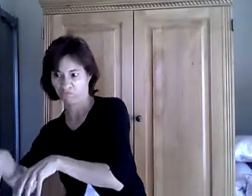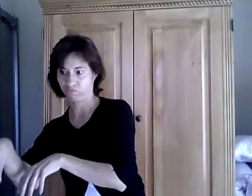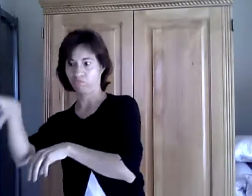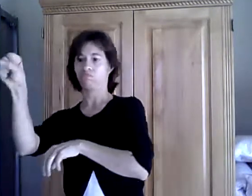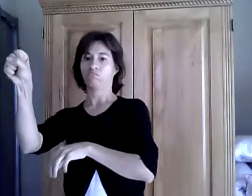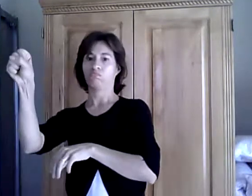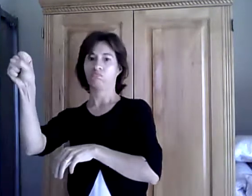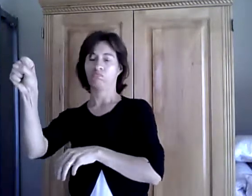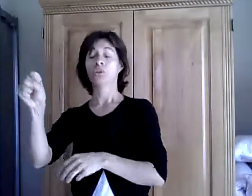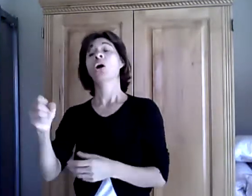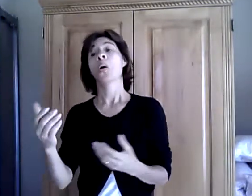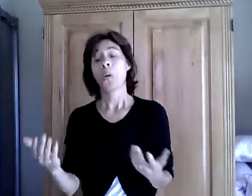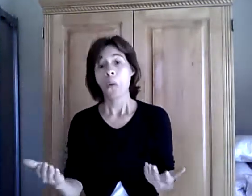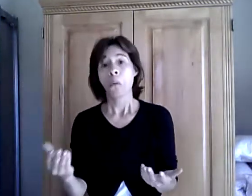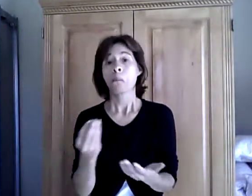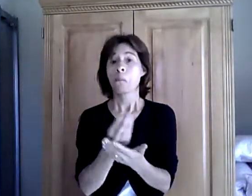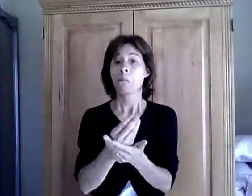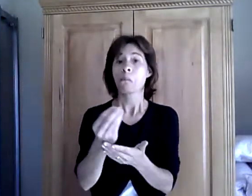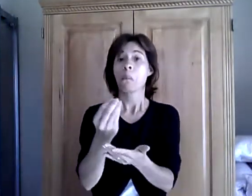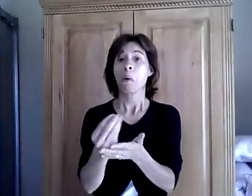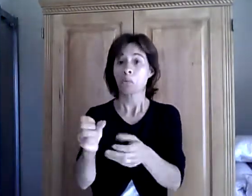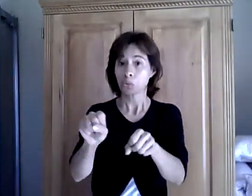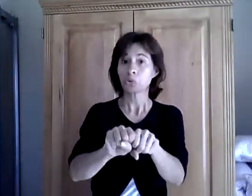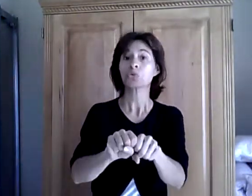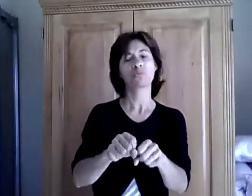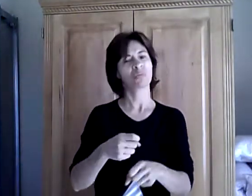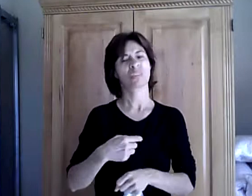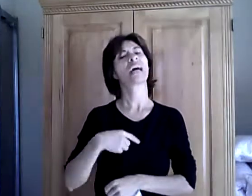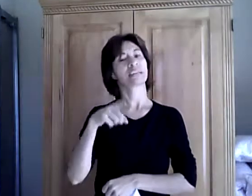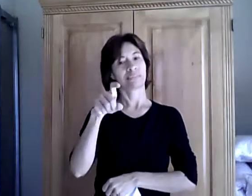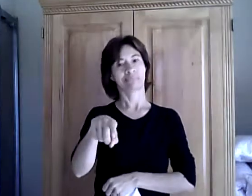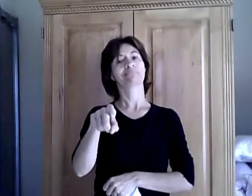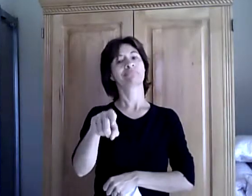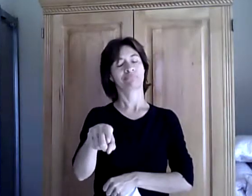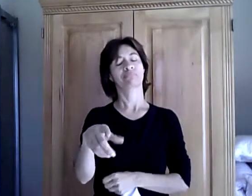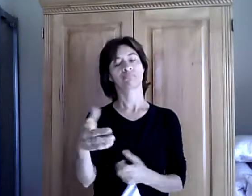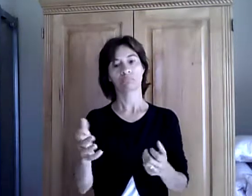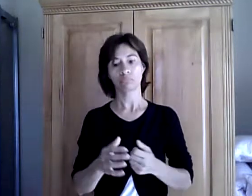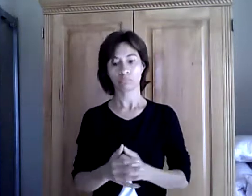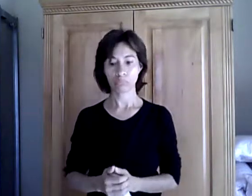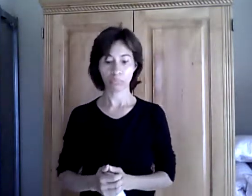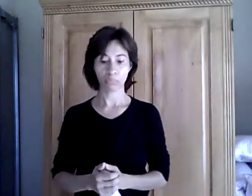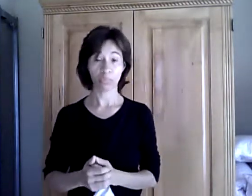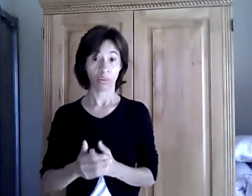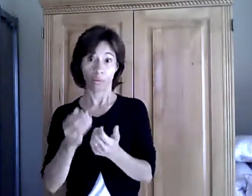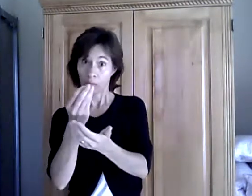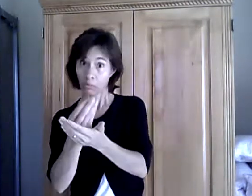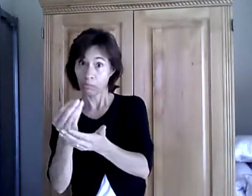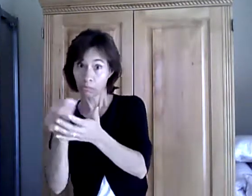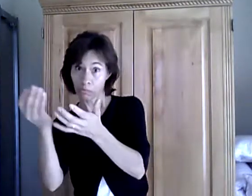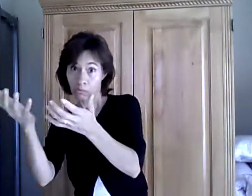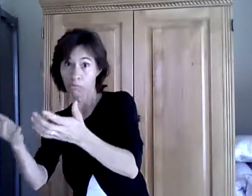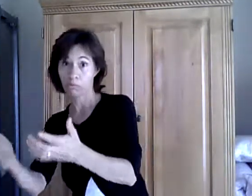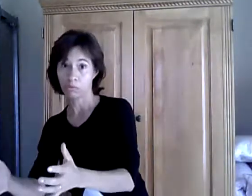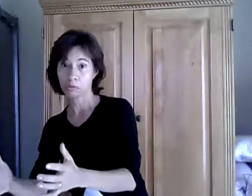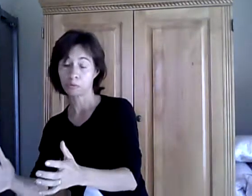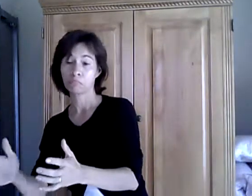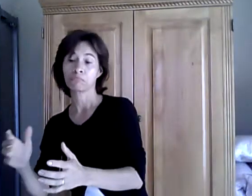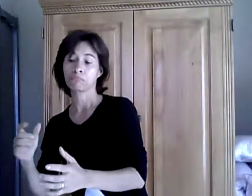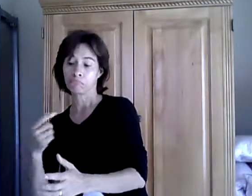for dinner totally blew my diet but it was delicious and when